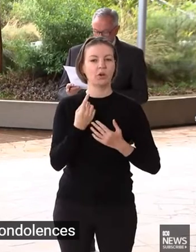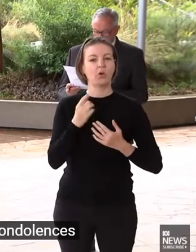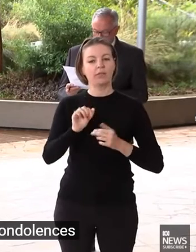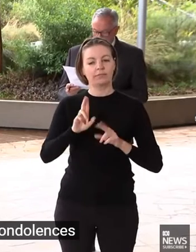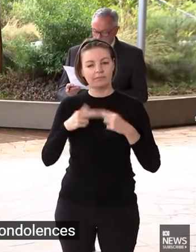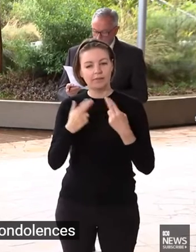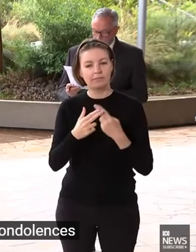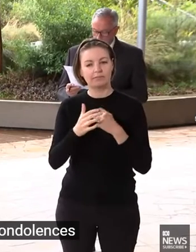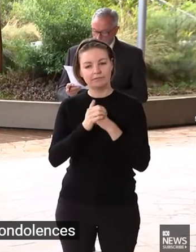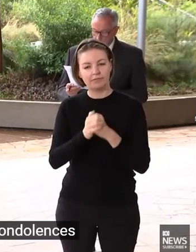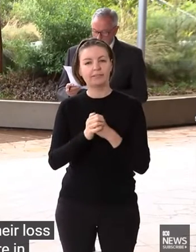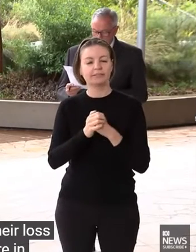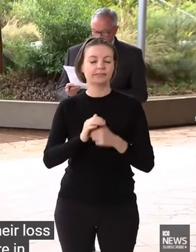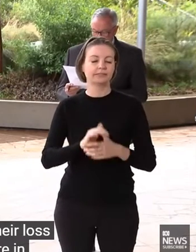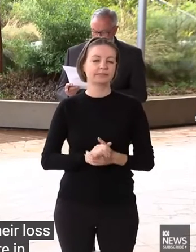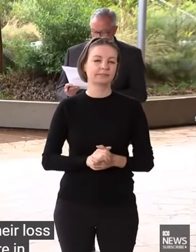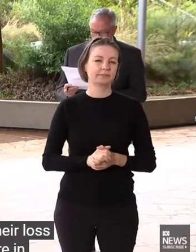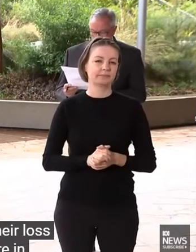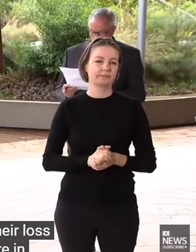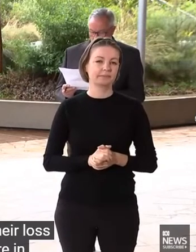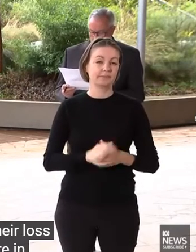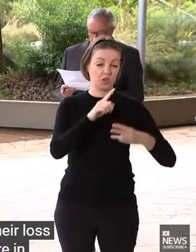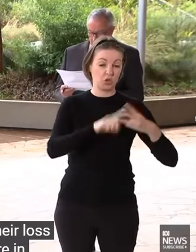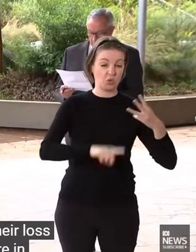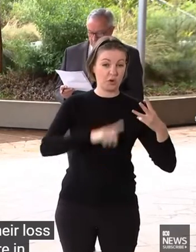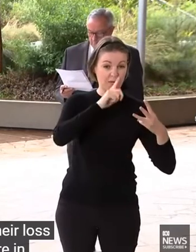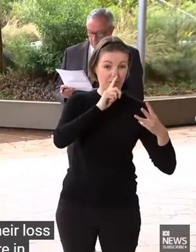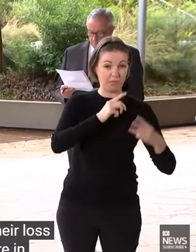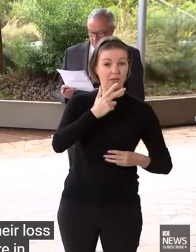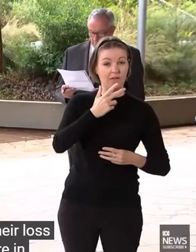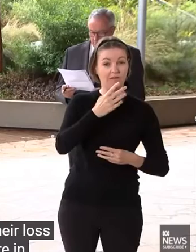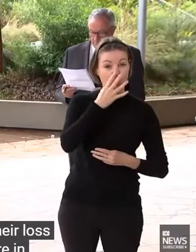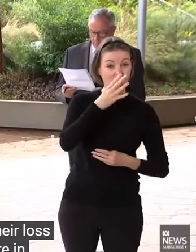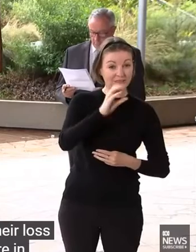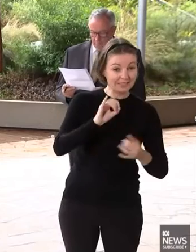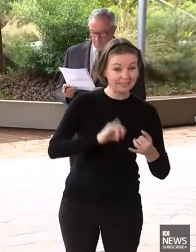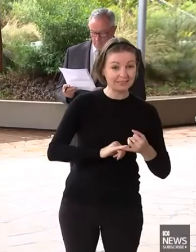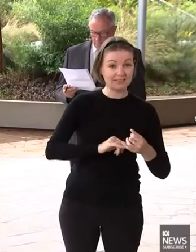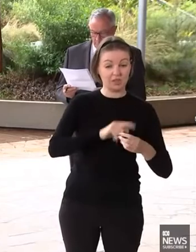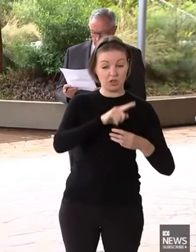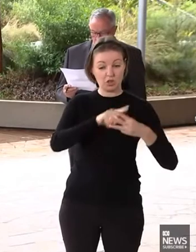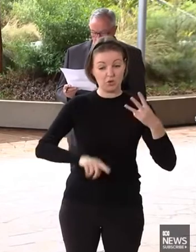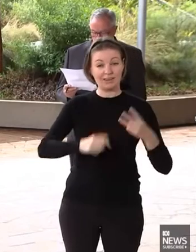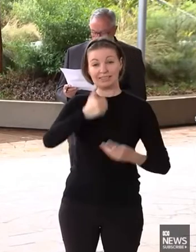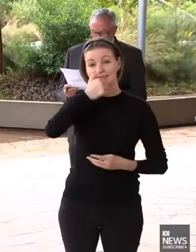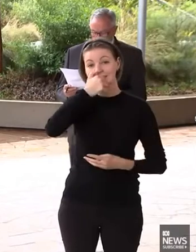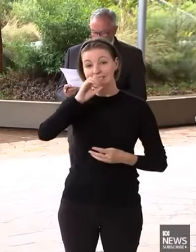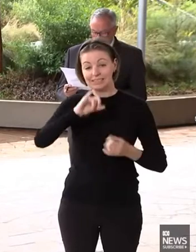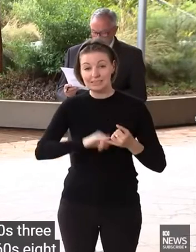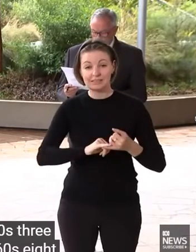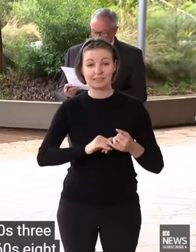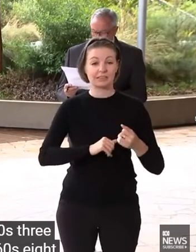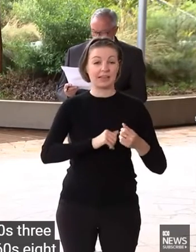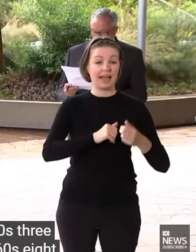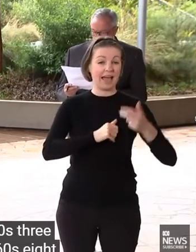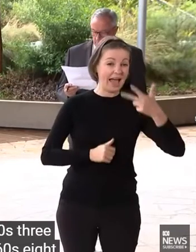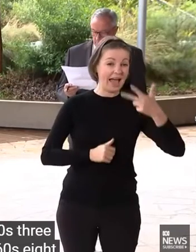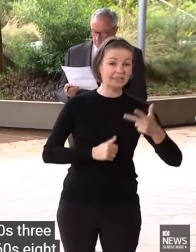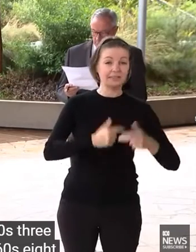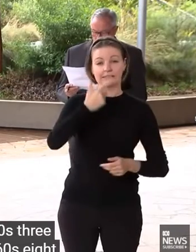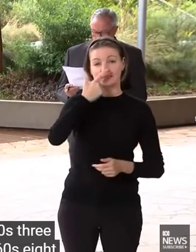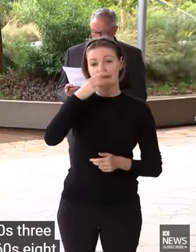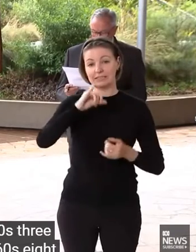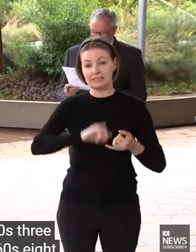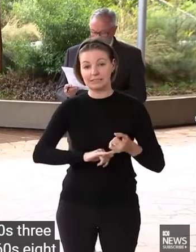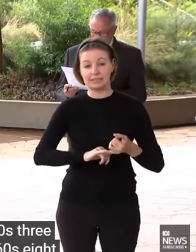for their loss? Three people were aged in their 40s. Three people were aged in their 60s. Eight people were in their 70s.